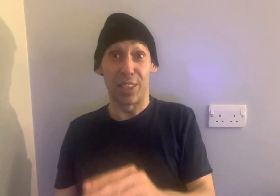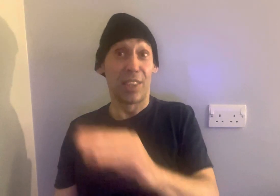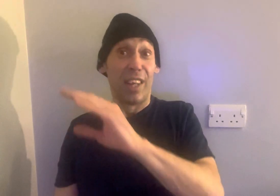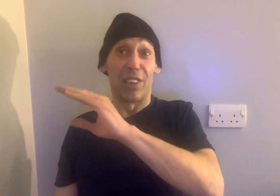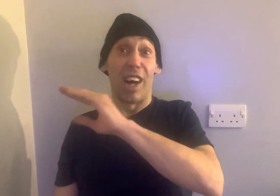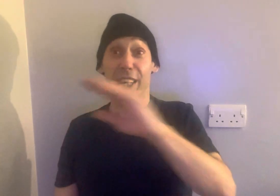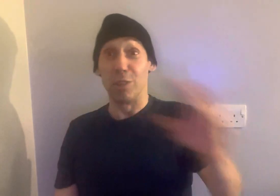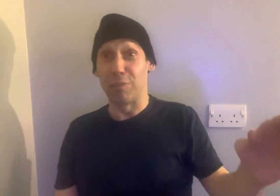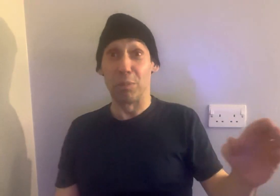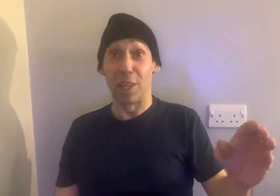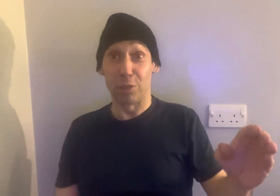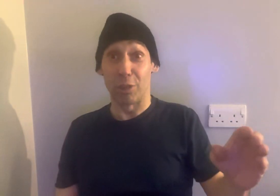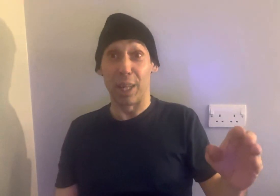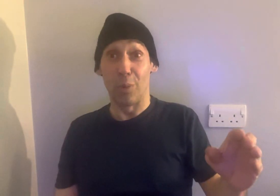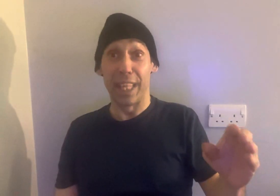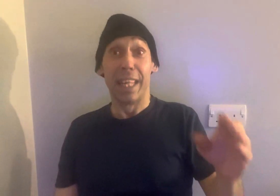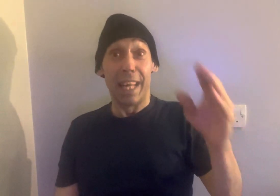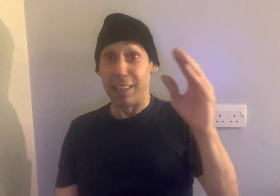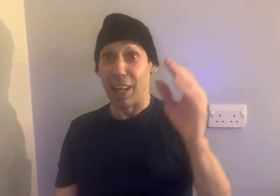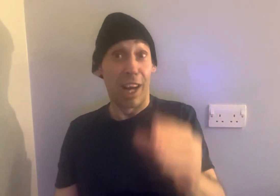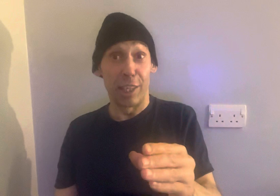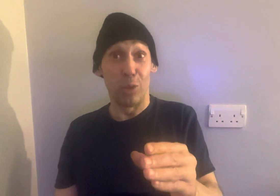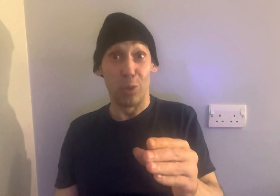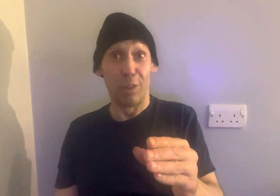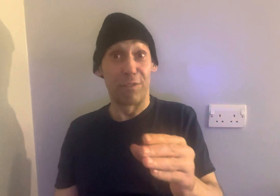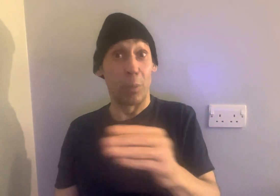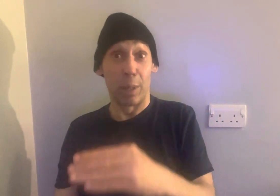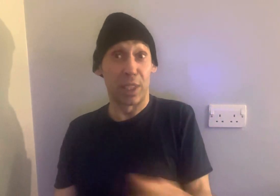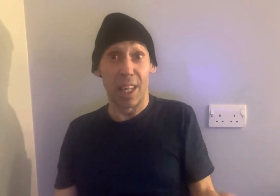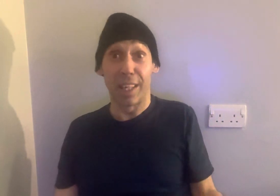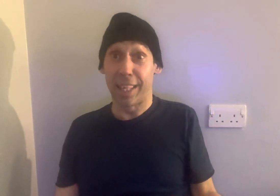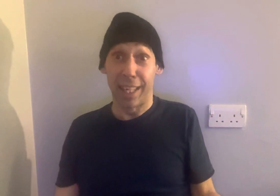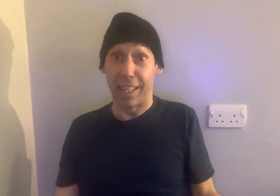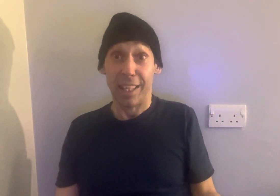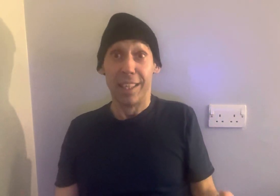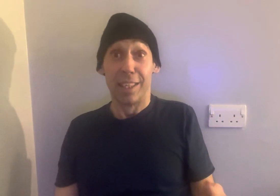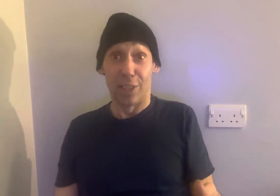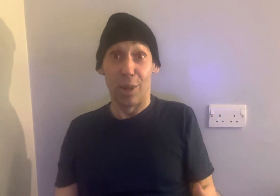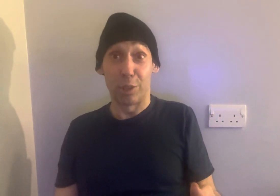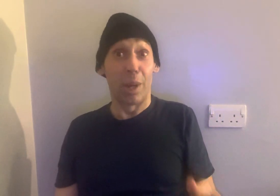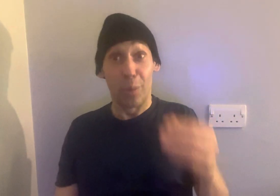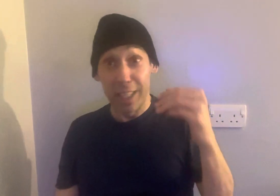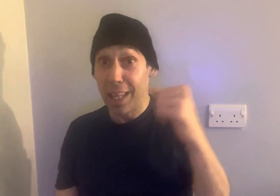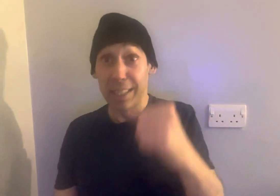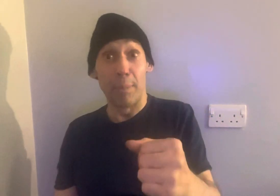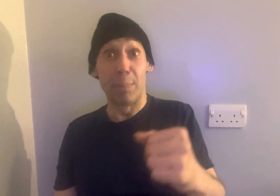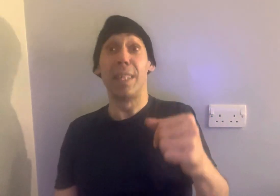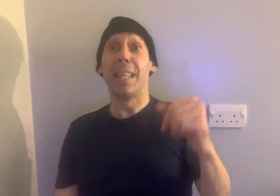that I knew from jail straight away and that I knew from when I was a younger kid. So straight away, yeah, maybe, yeah,